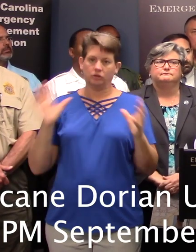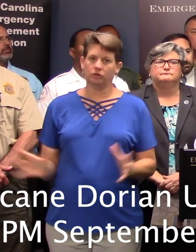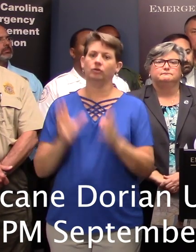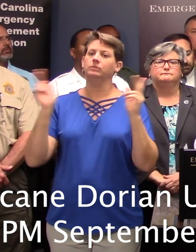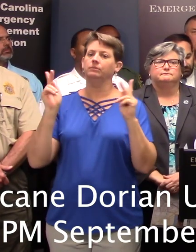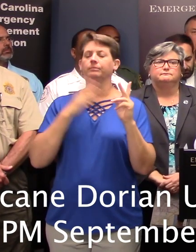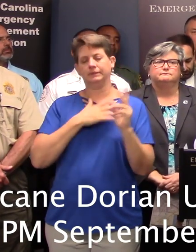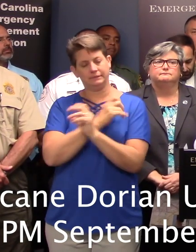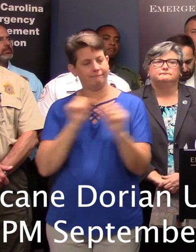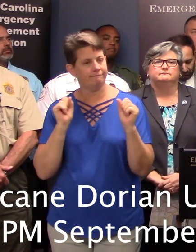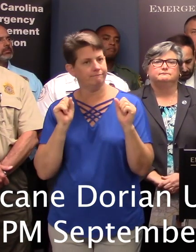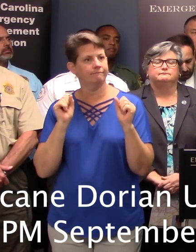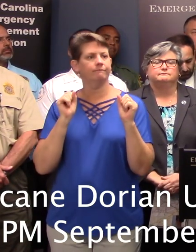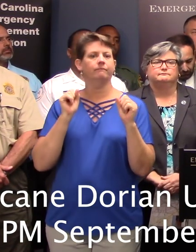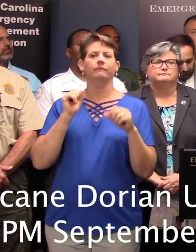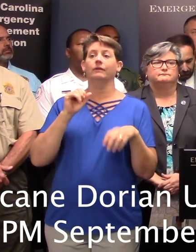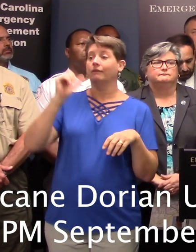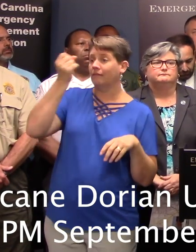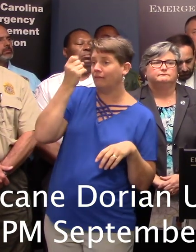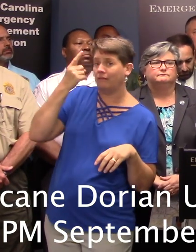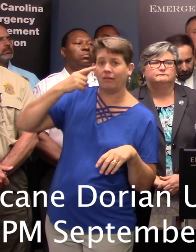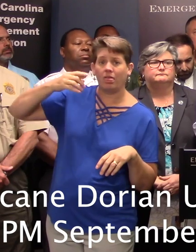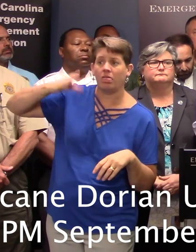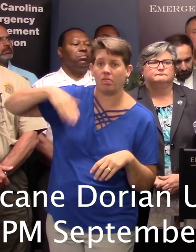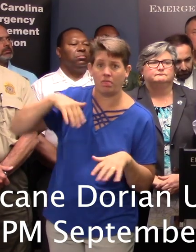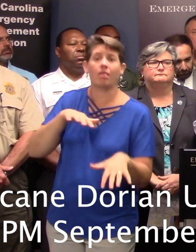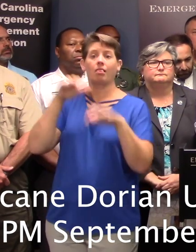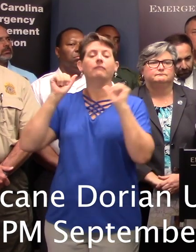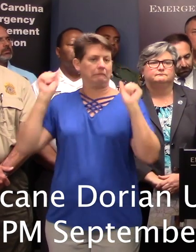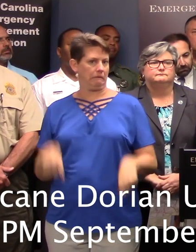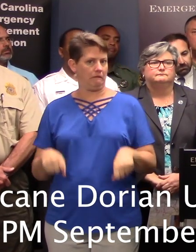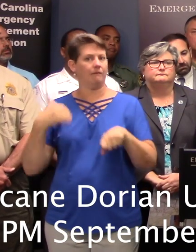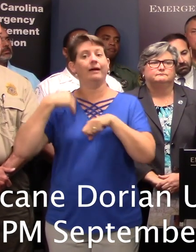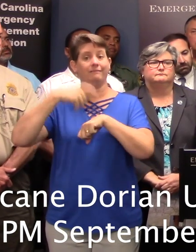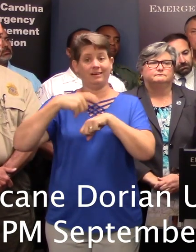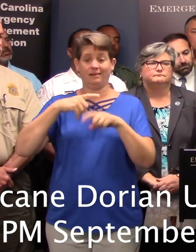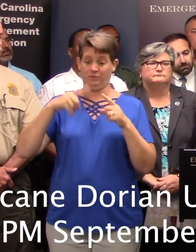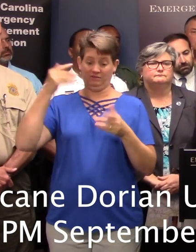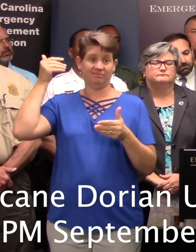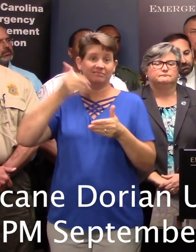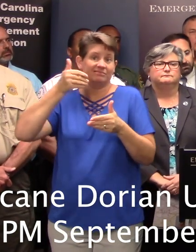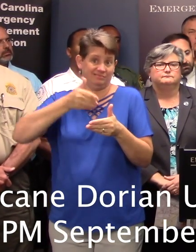safely. And if you, again, if you have not left, you still have time. But time is running out.